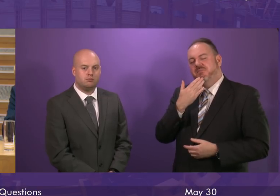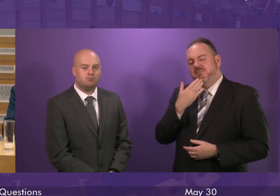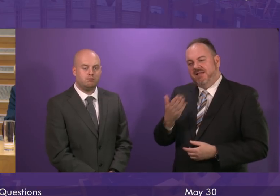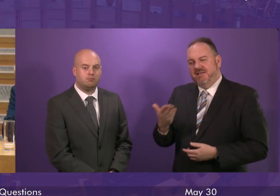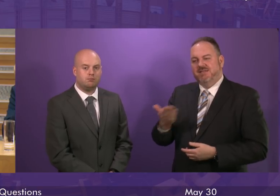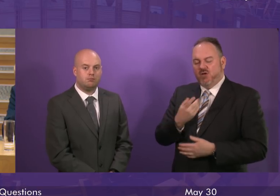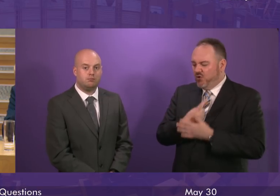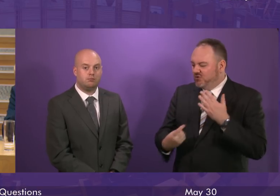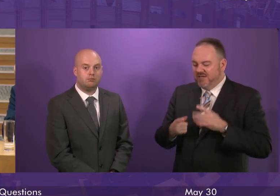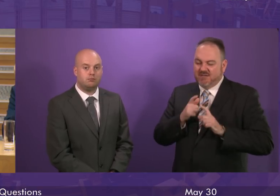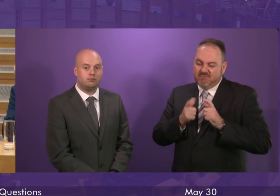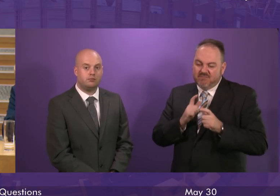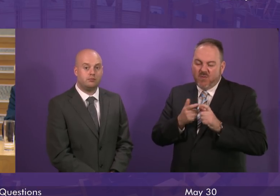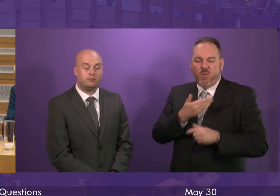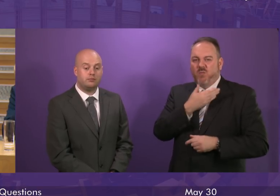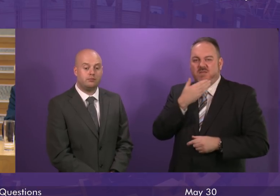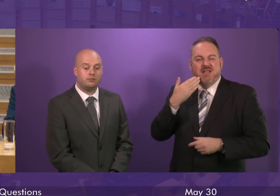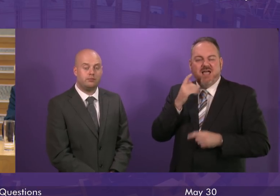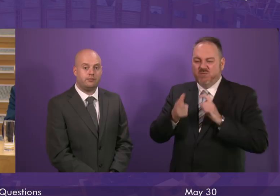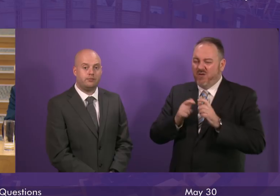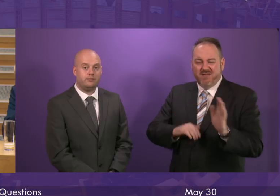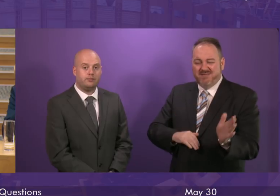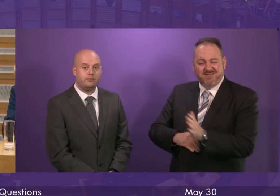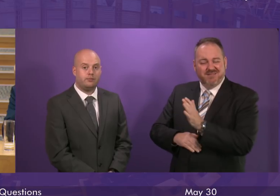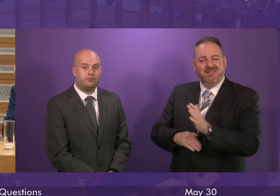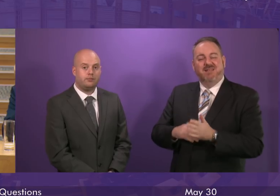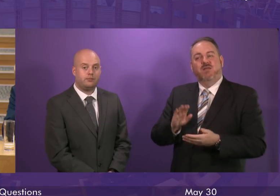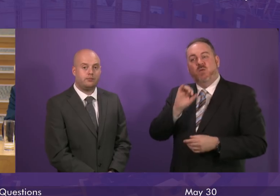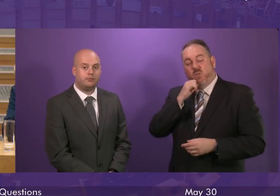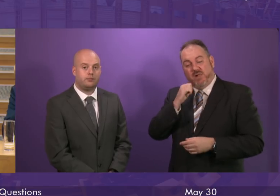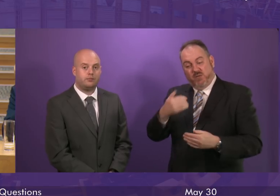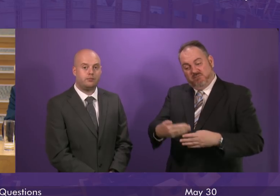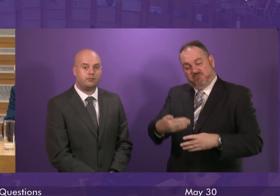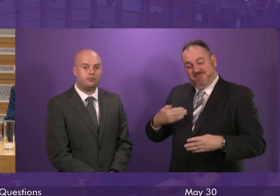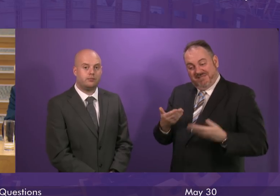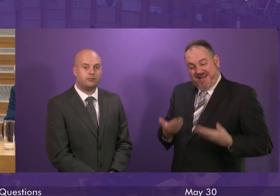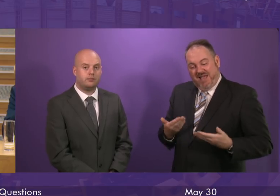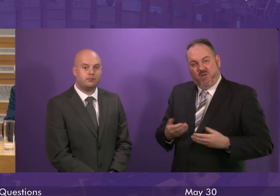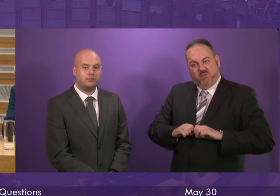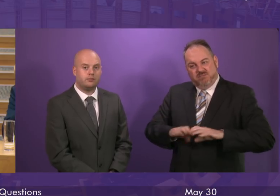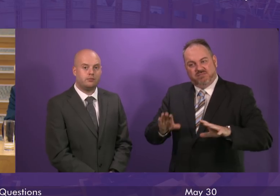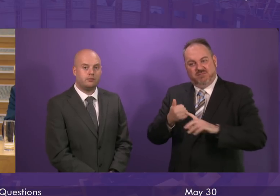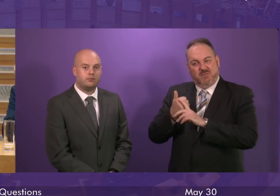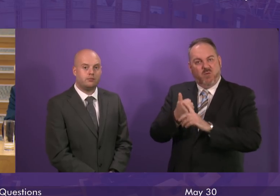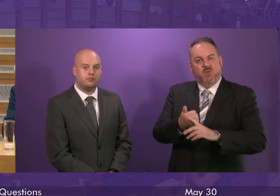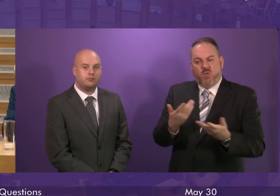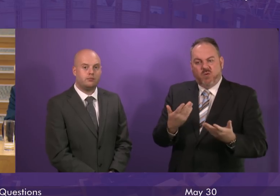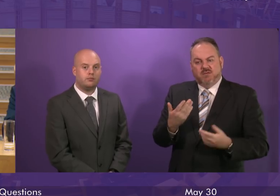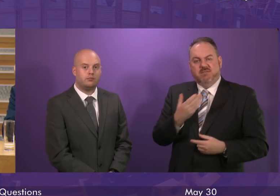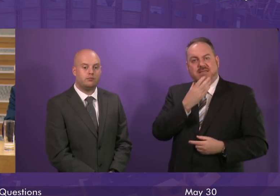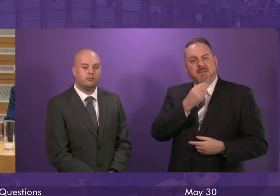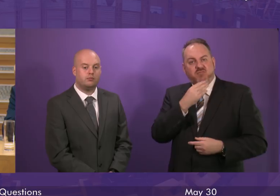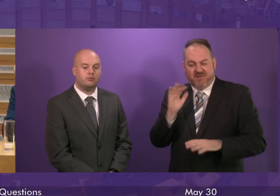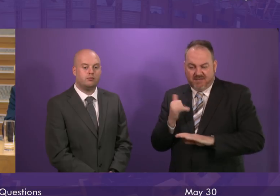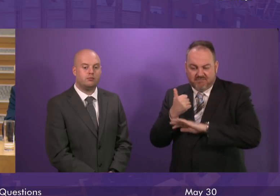than warm words today to those in need of the income supplement right now? Will she bring it forward or will she tell us what interim measures she will